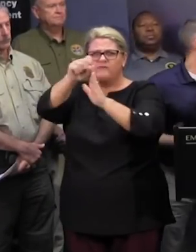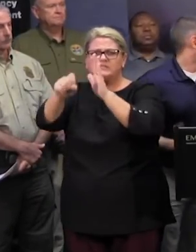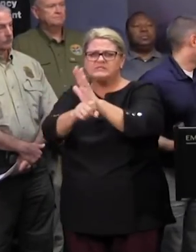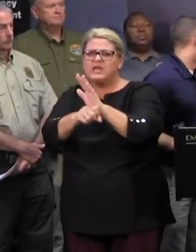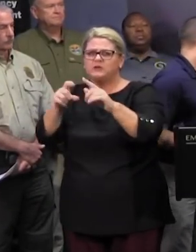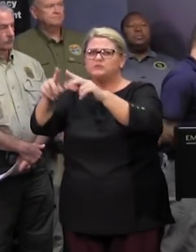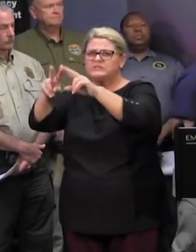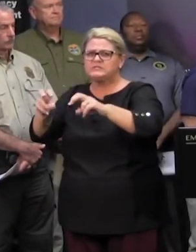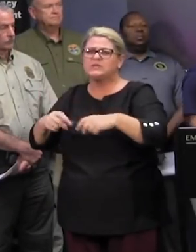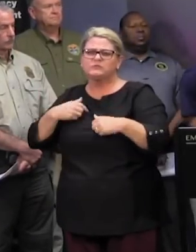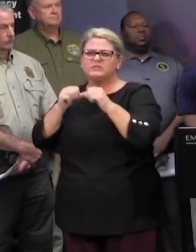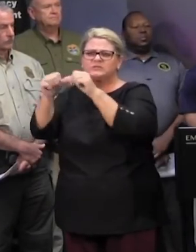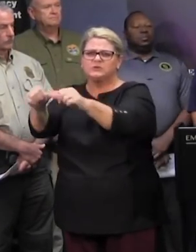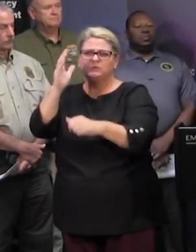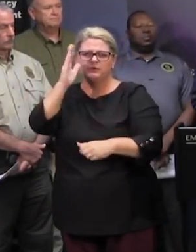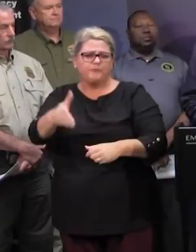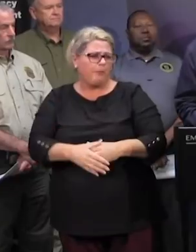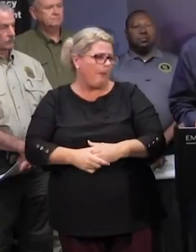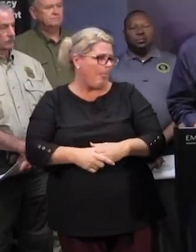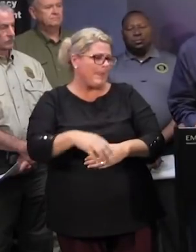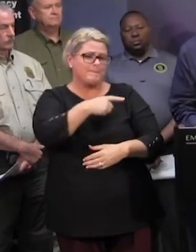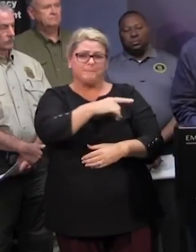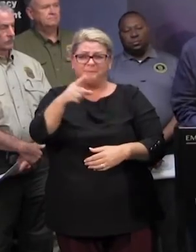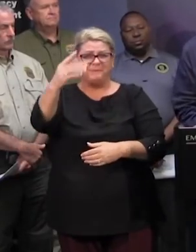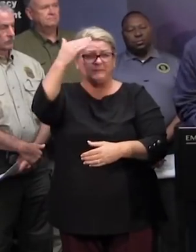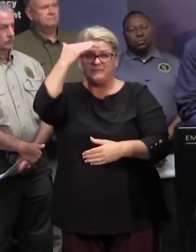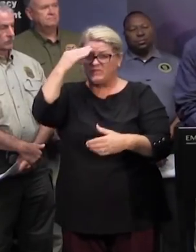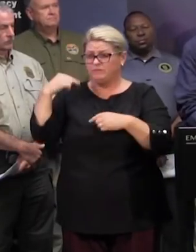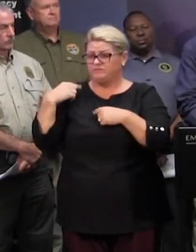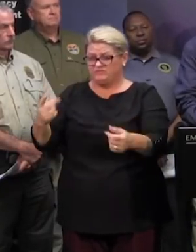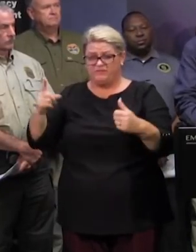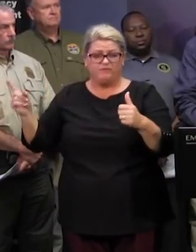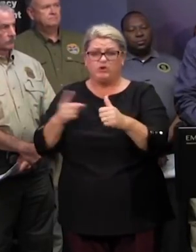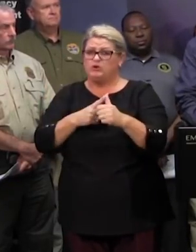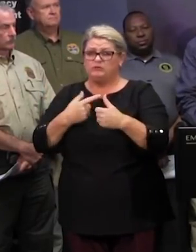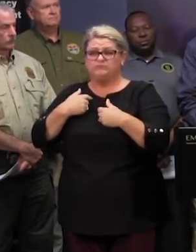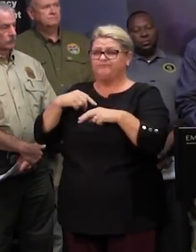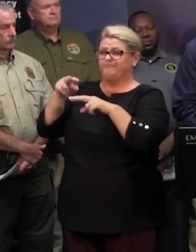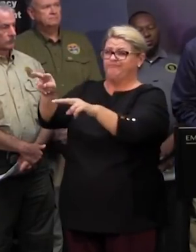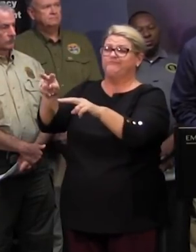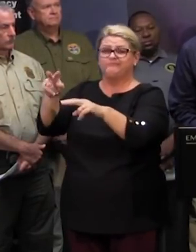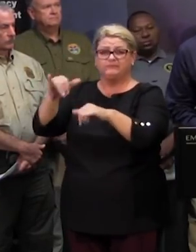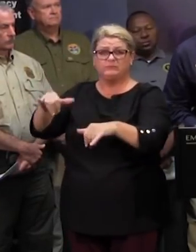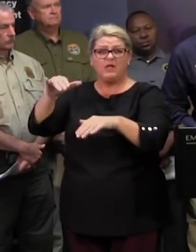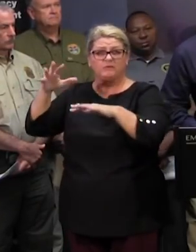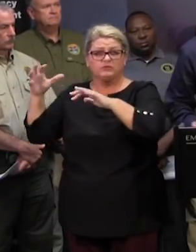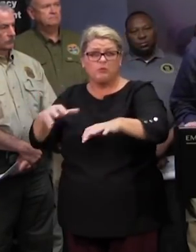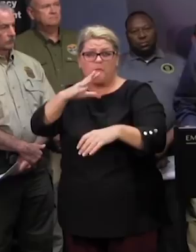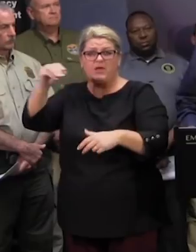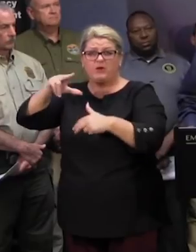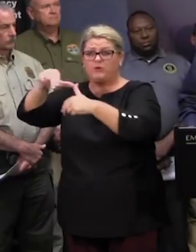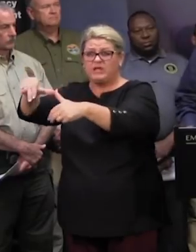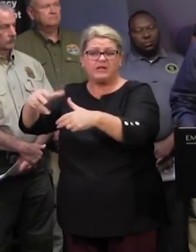thank you thank you john ladies and gentlemen as you know from the beginning since we've been watching for this storm and hurricane it has been